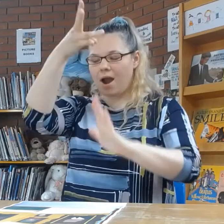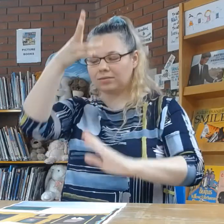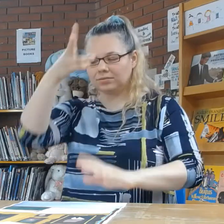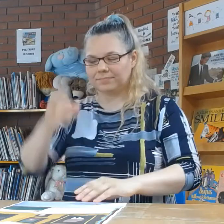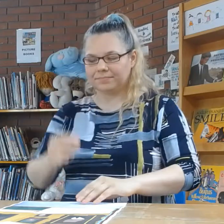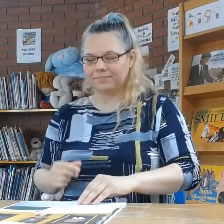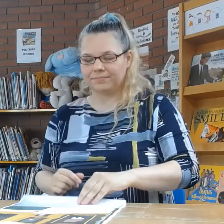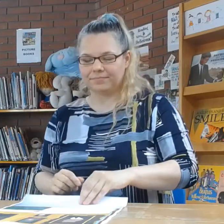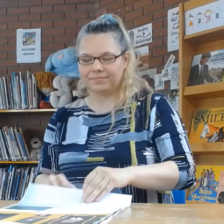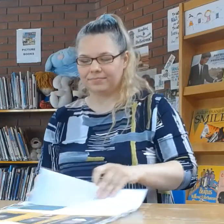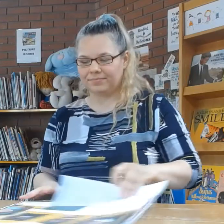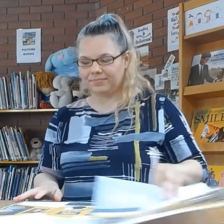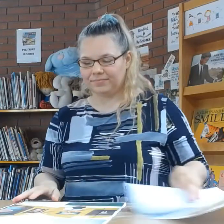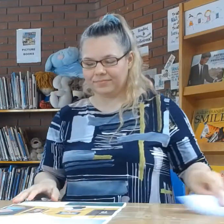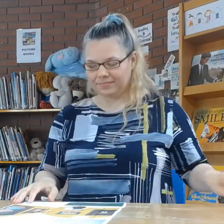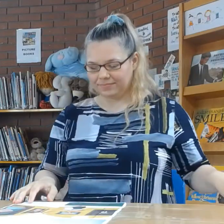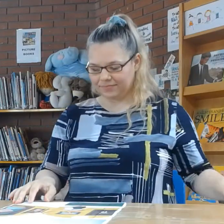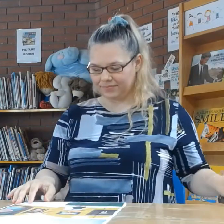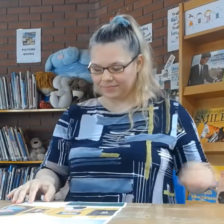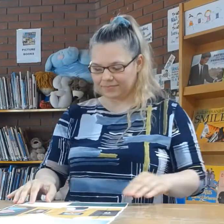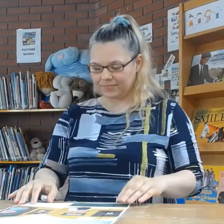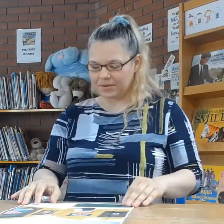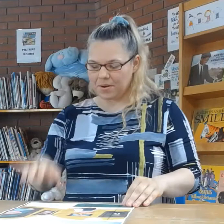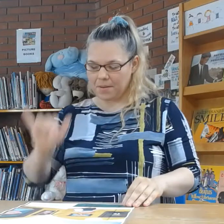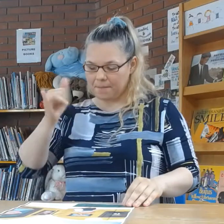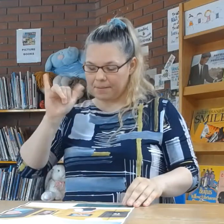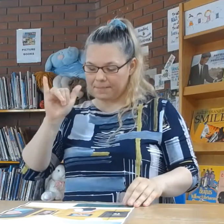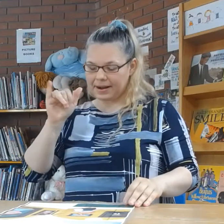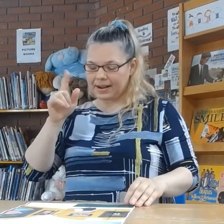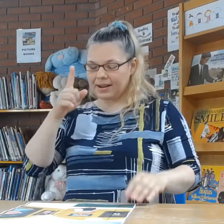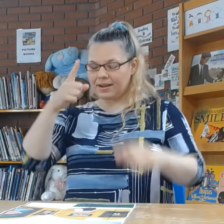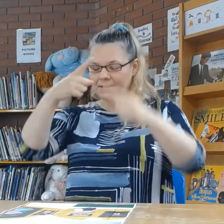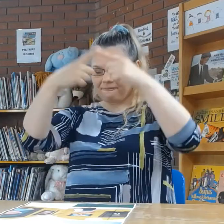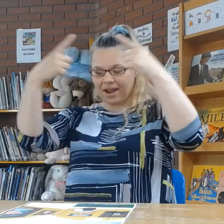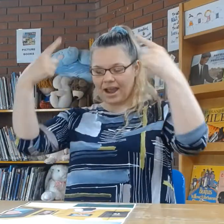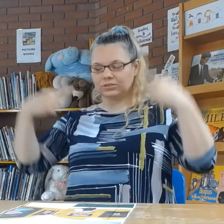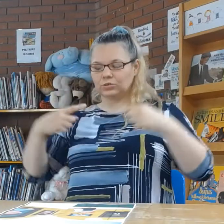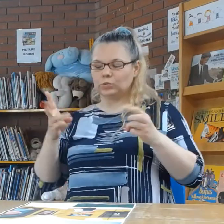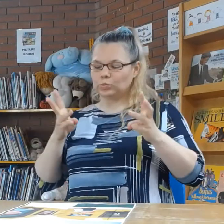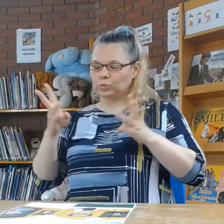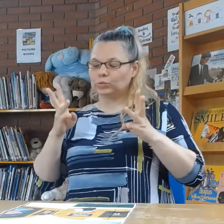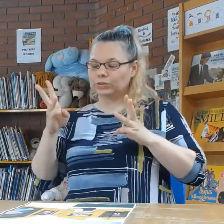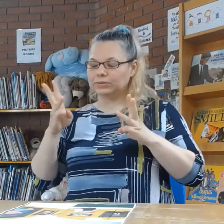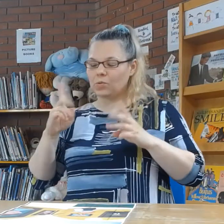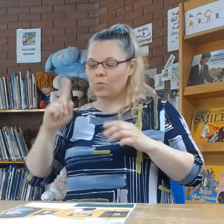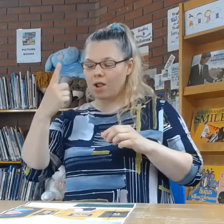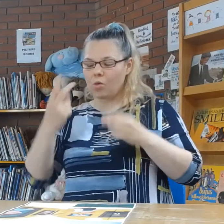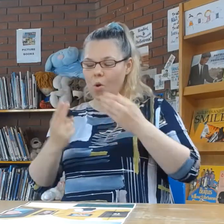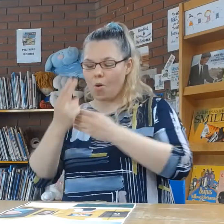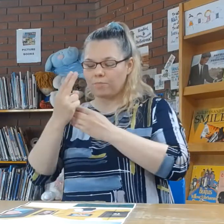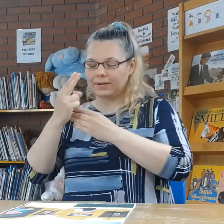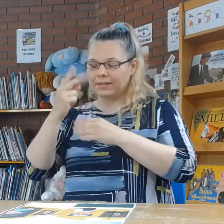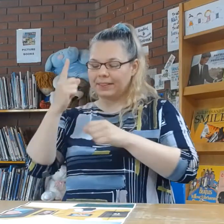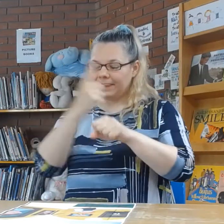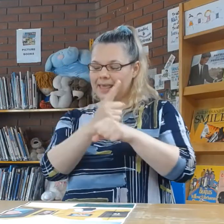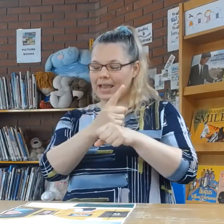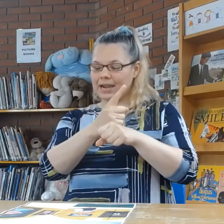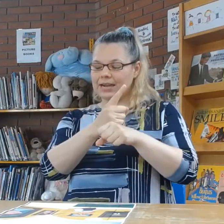Maybe her portrait would be up there too, someday.